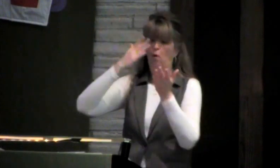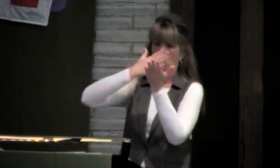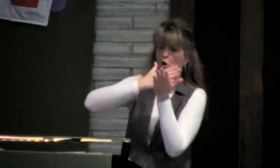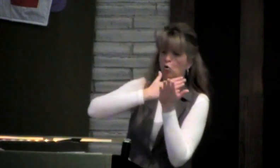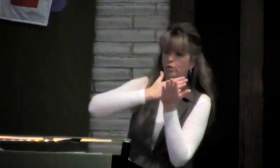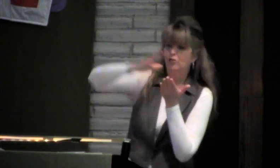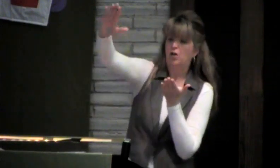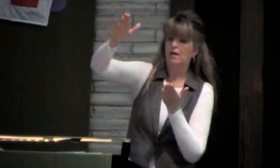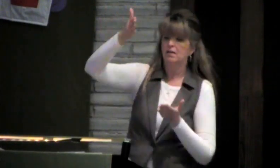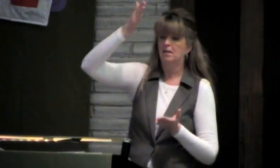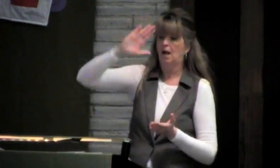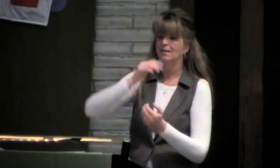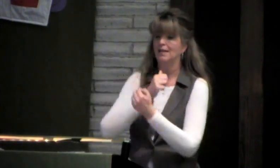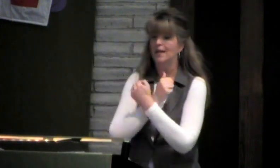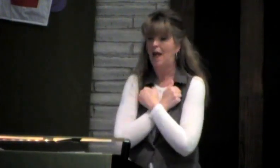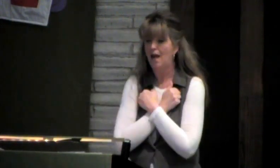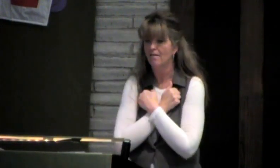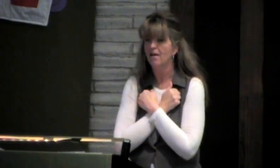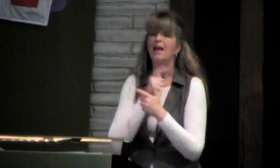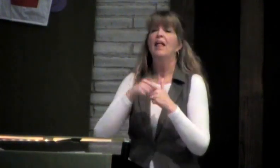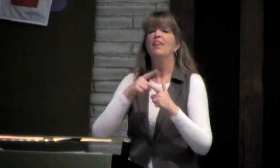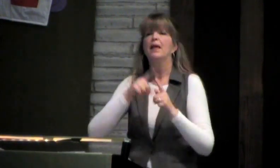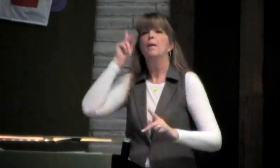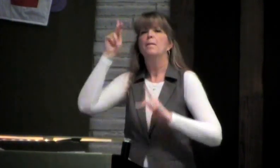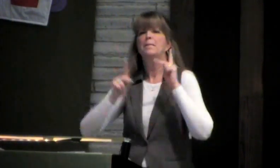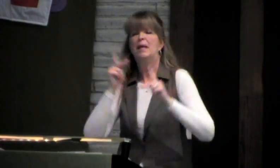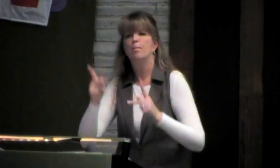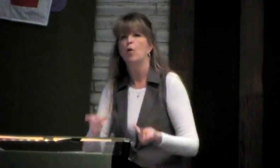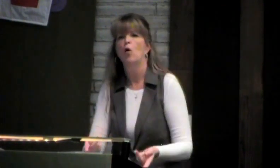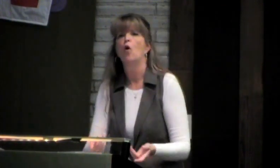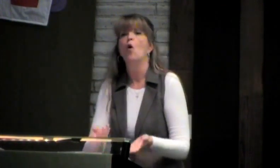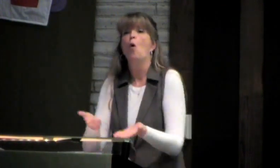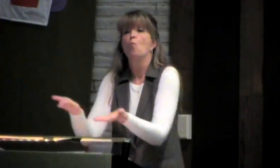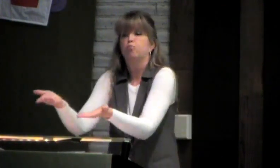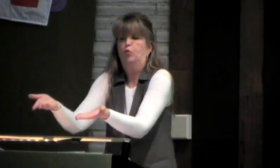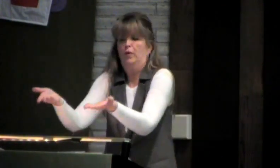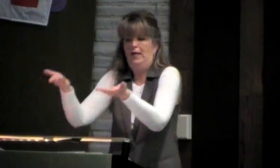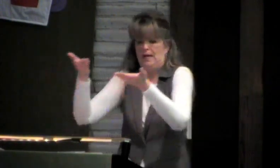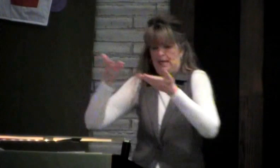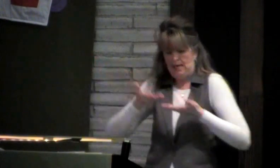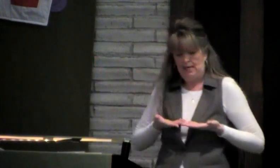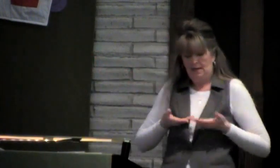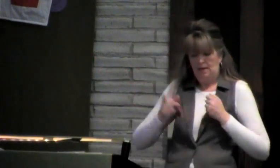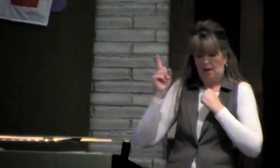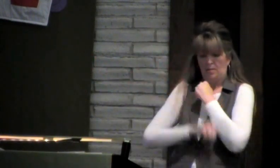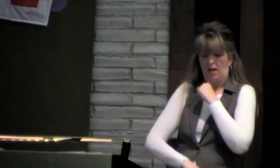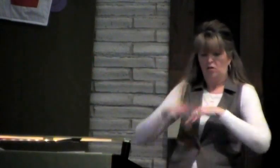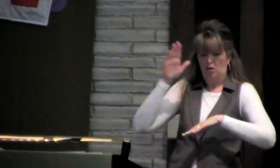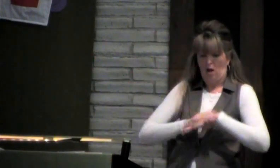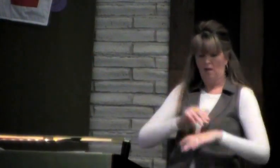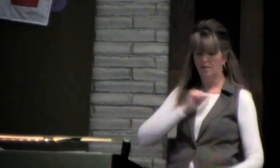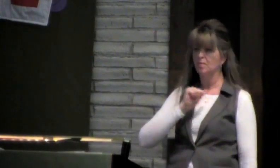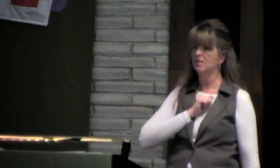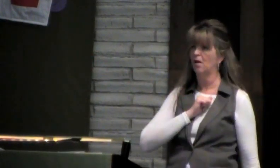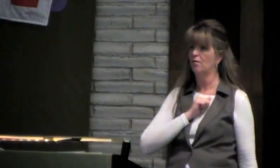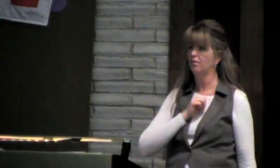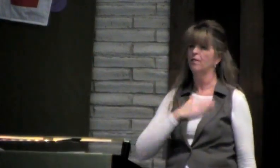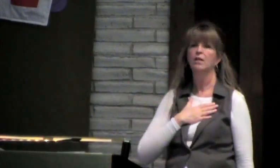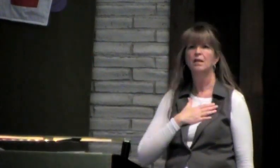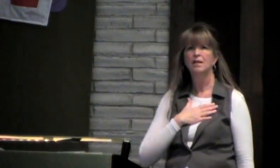as a gift from God, and if people rejected God's love, then the people brought punishment onto